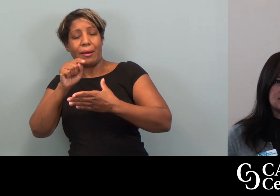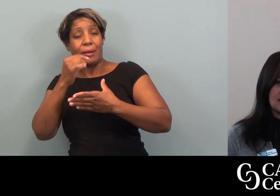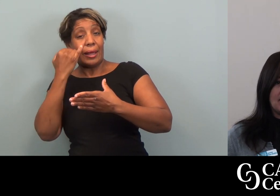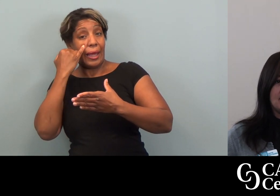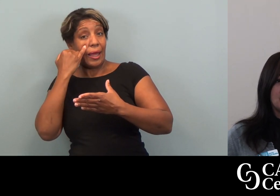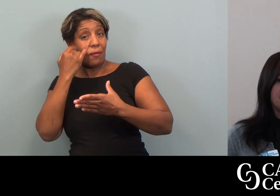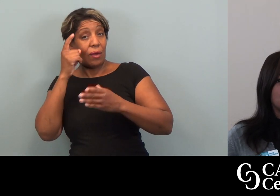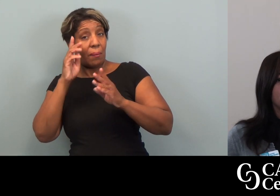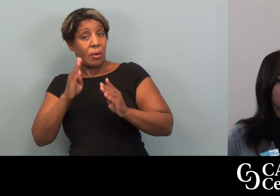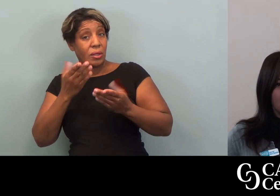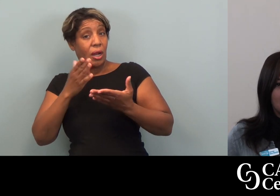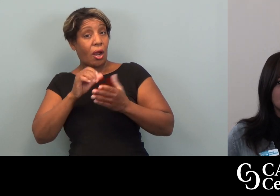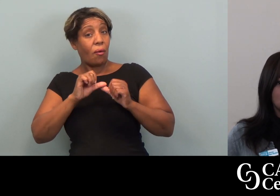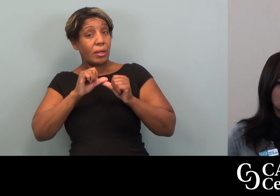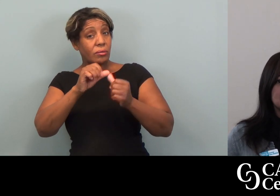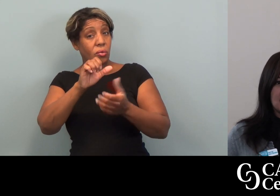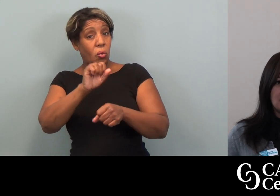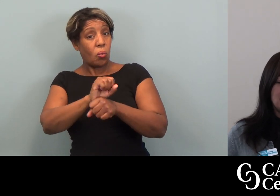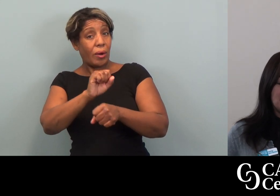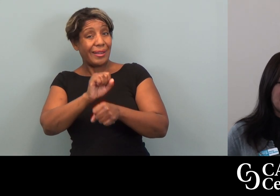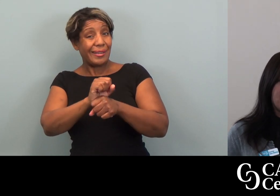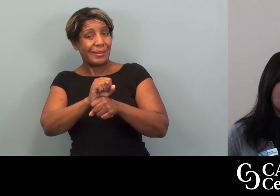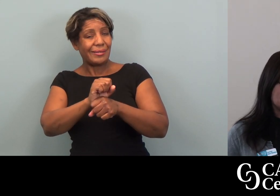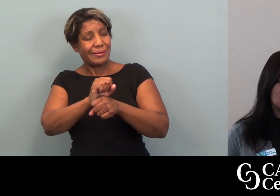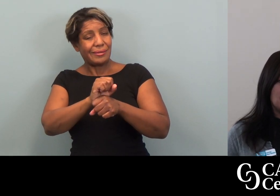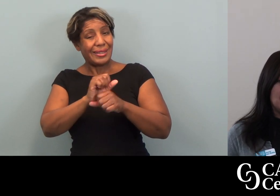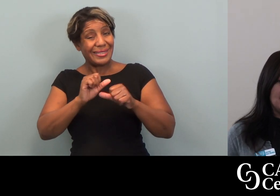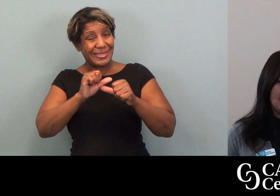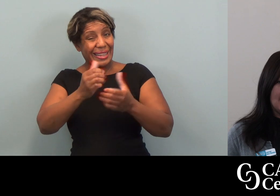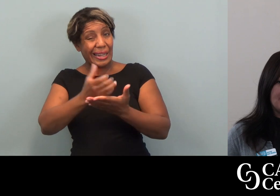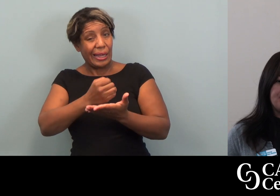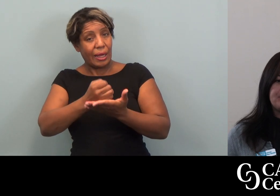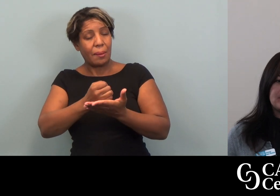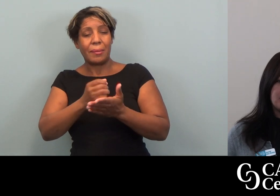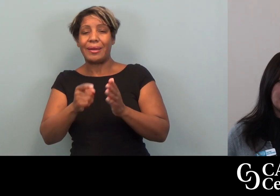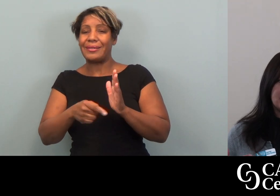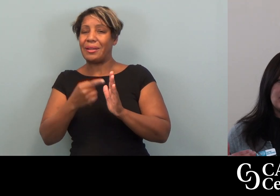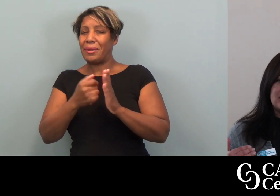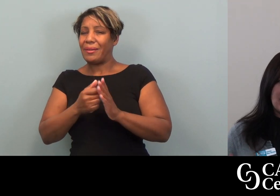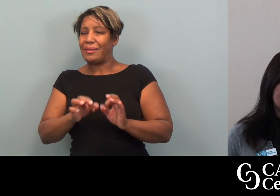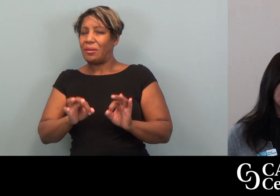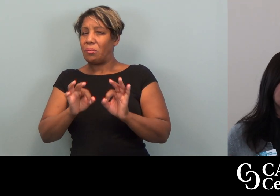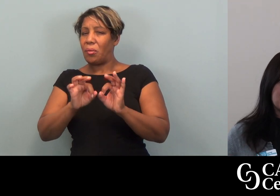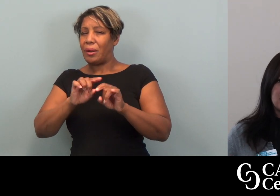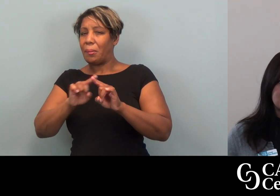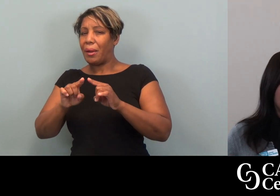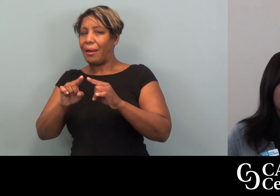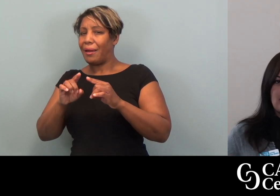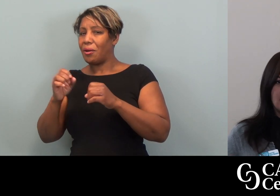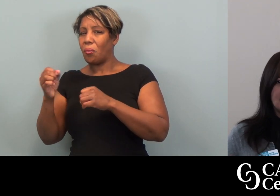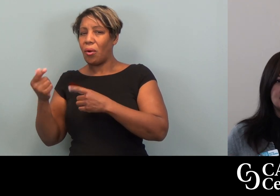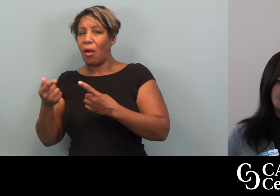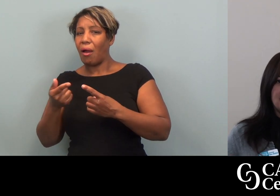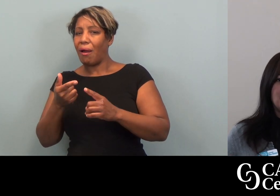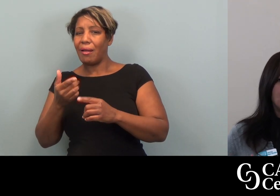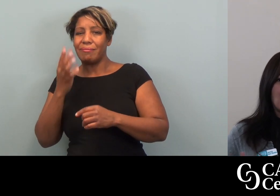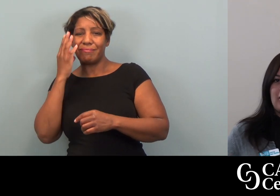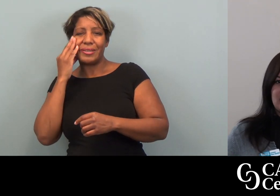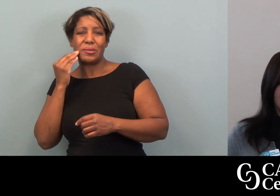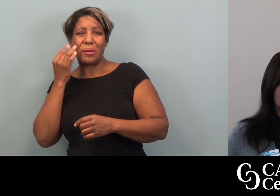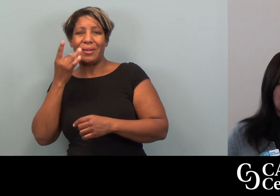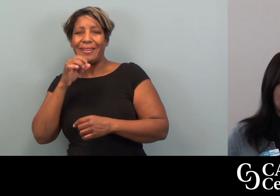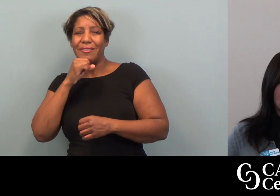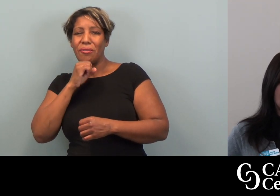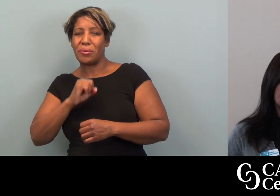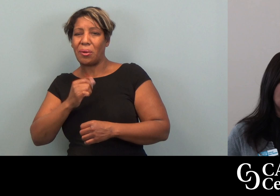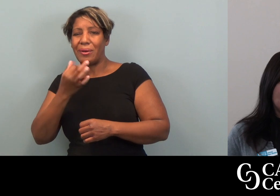steady income from employment, sometimes that can be a big factor. But had some struggles, right? We were all 18. We